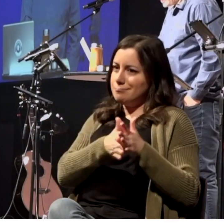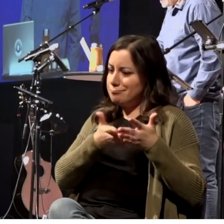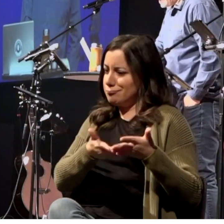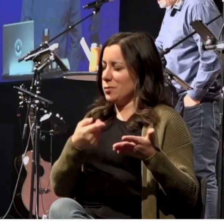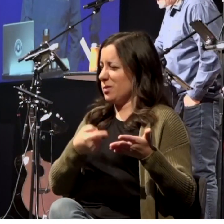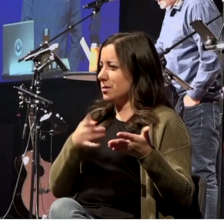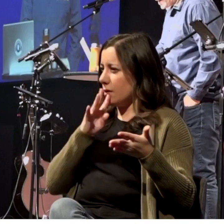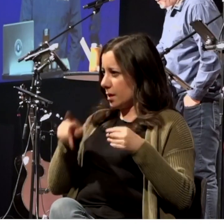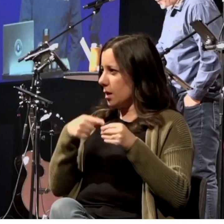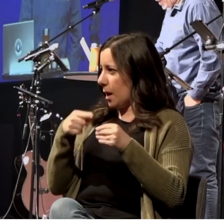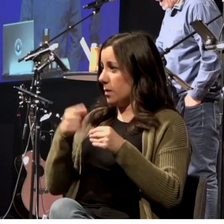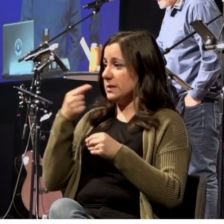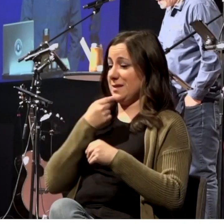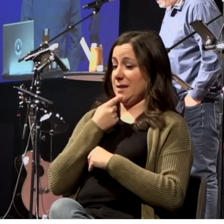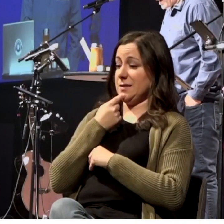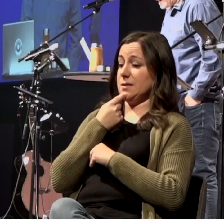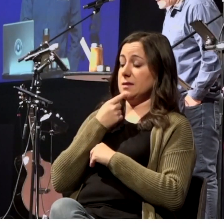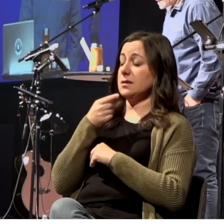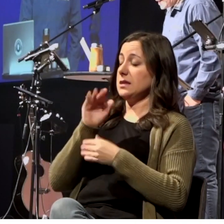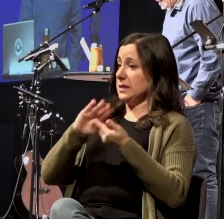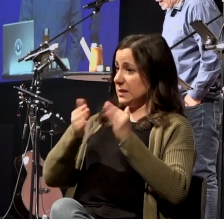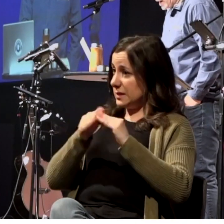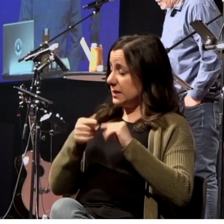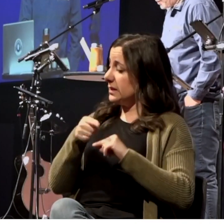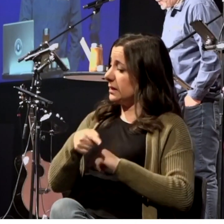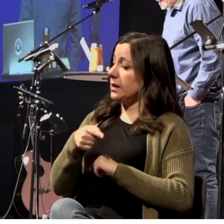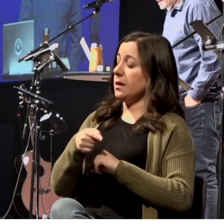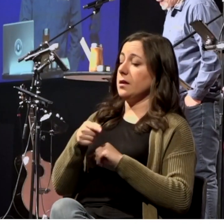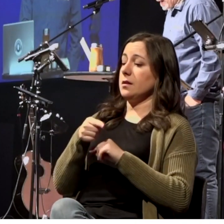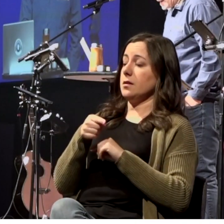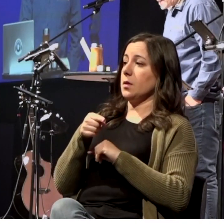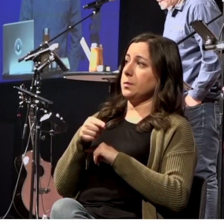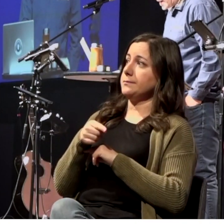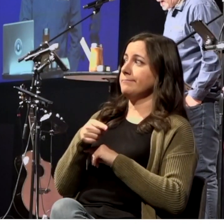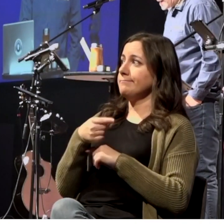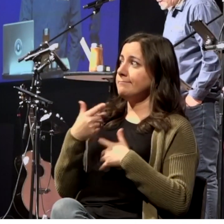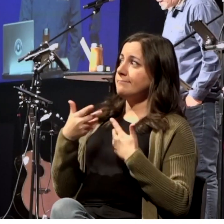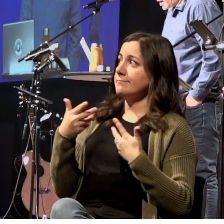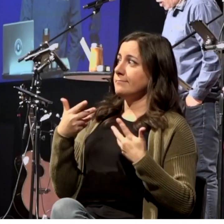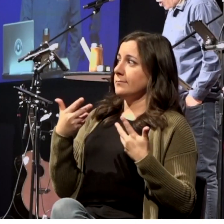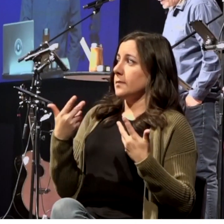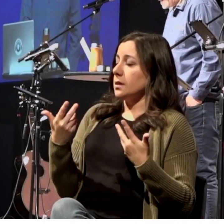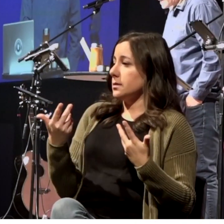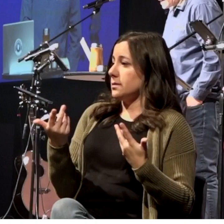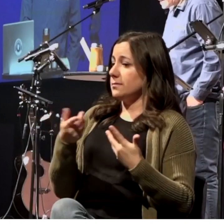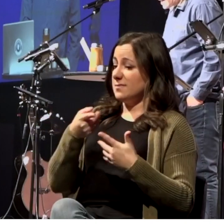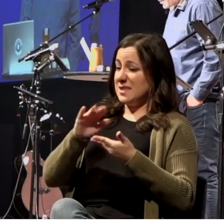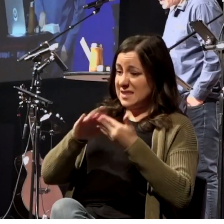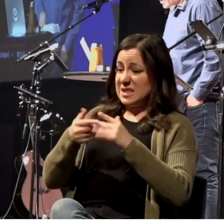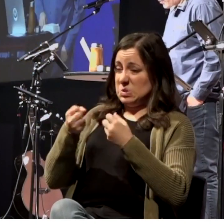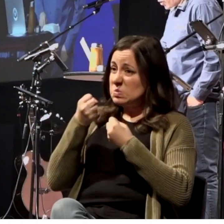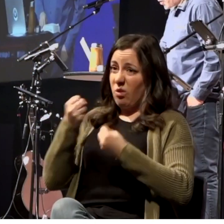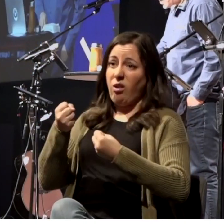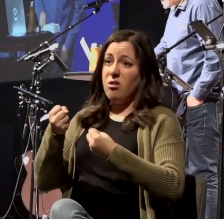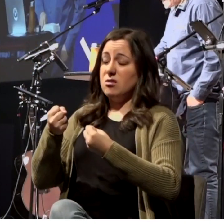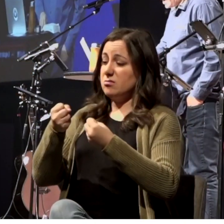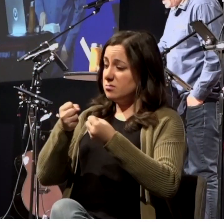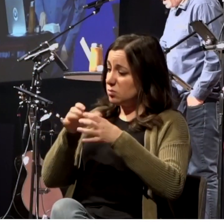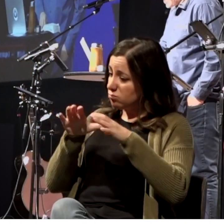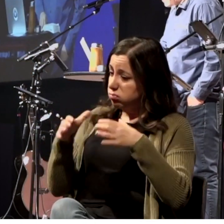it identifies this as a colony. It says that it was a foremost city of